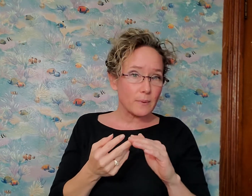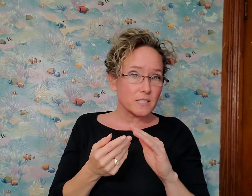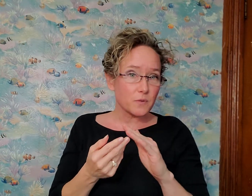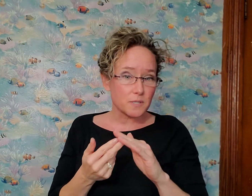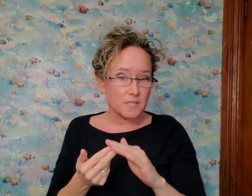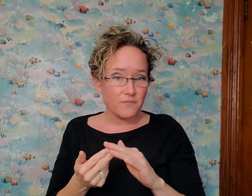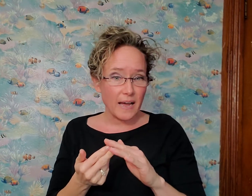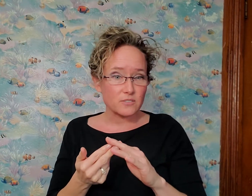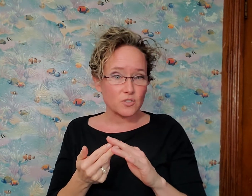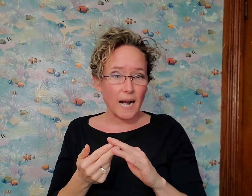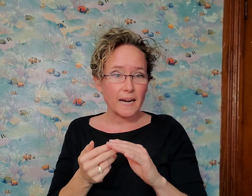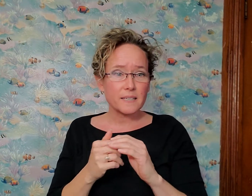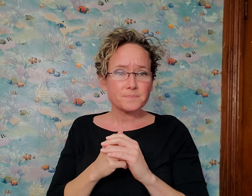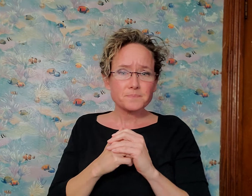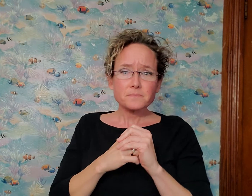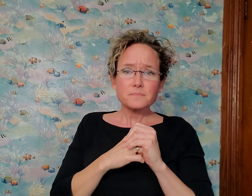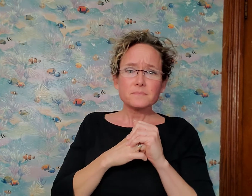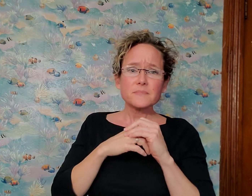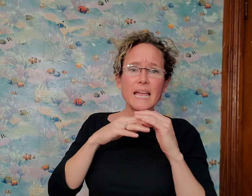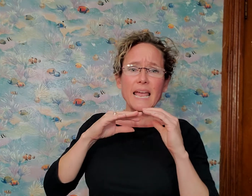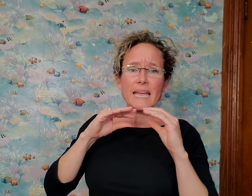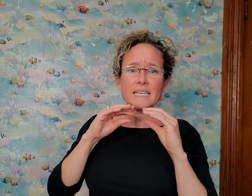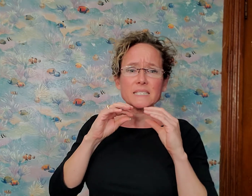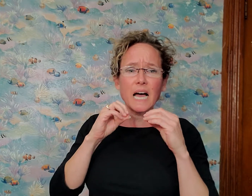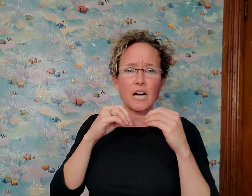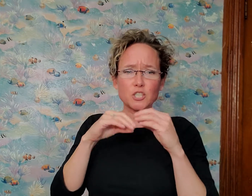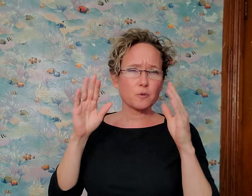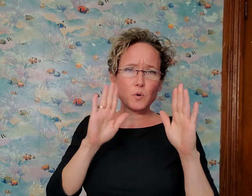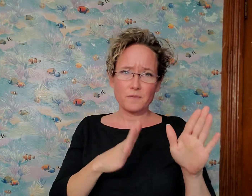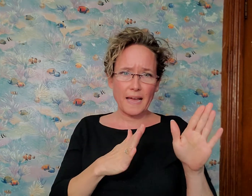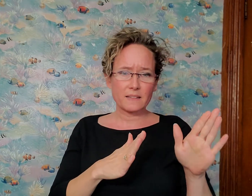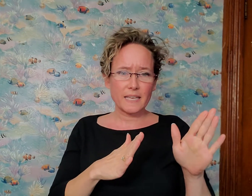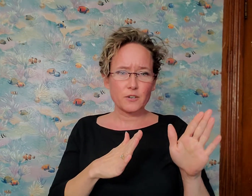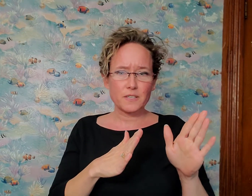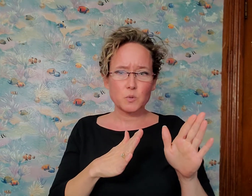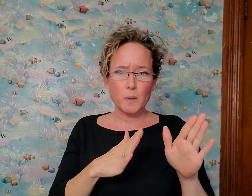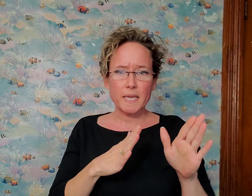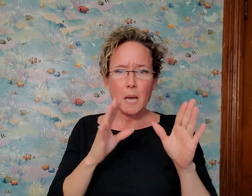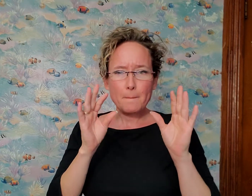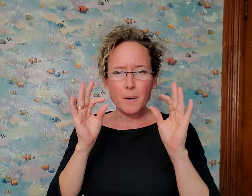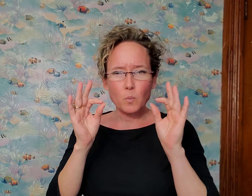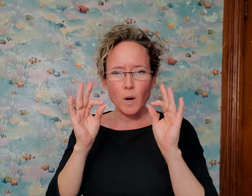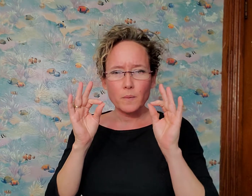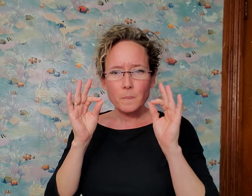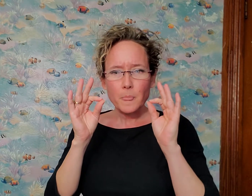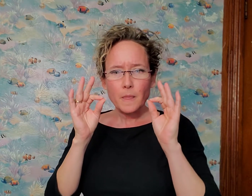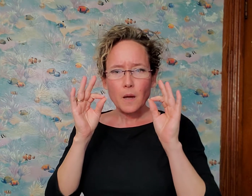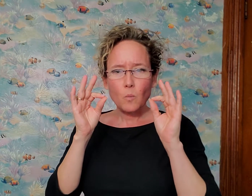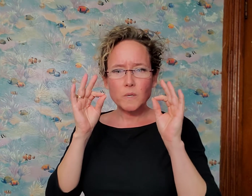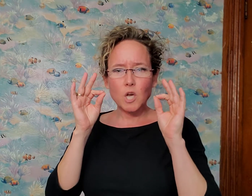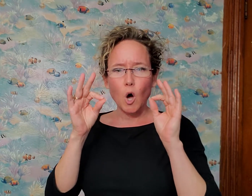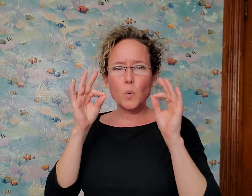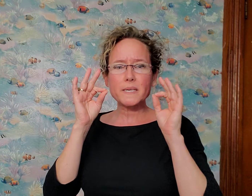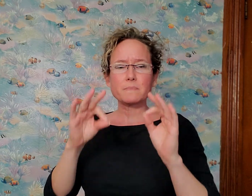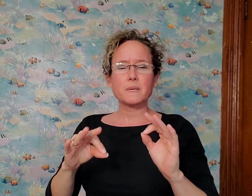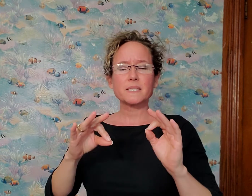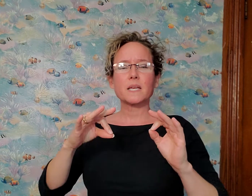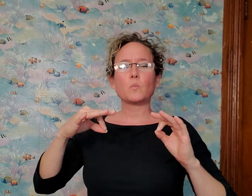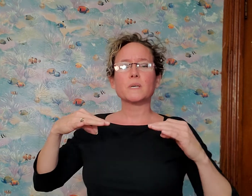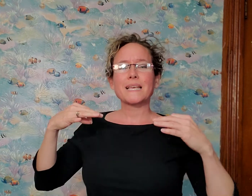race versus the fast track. And I'll share more of that later this week. But what was always missing was